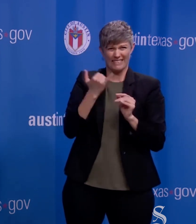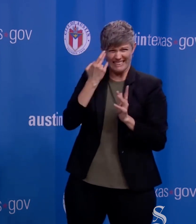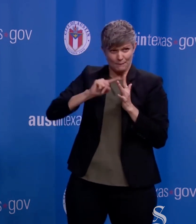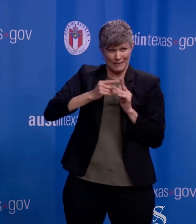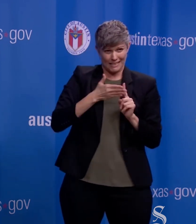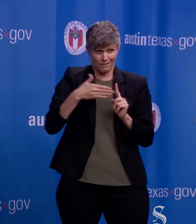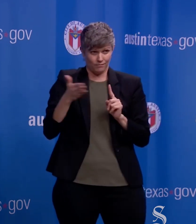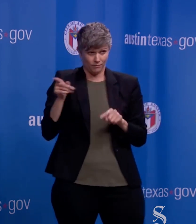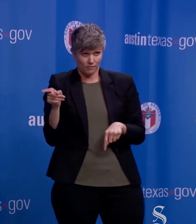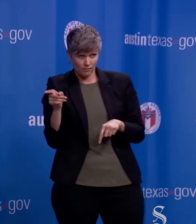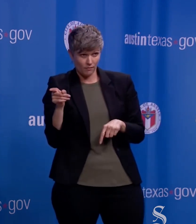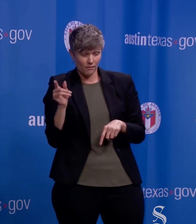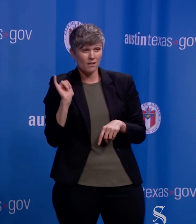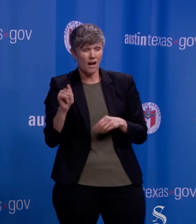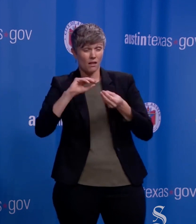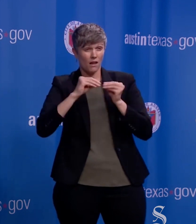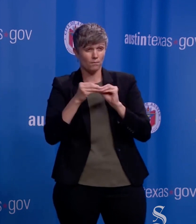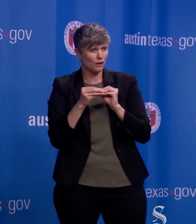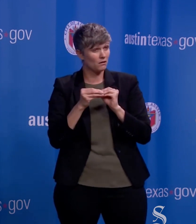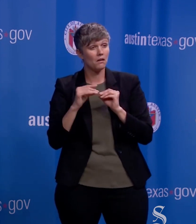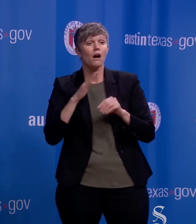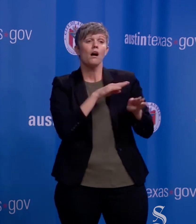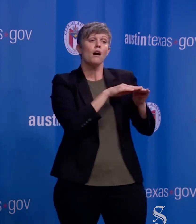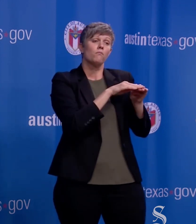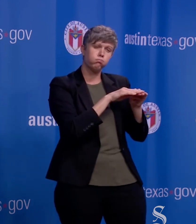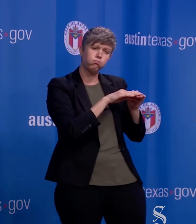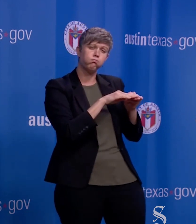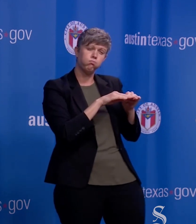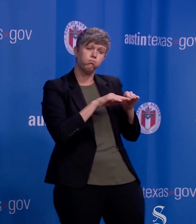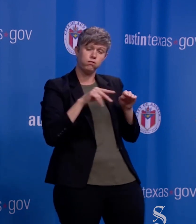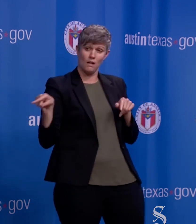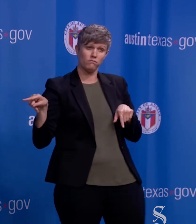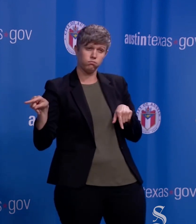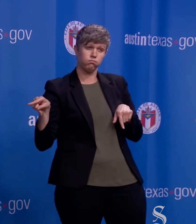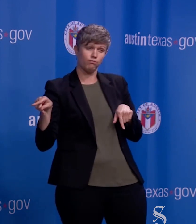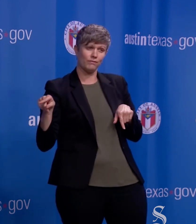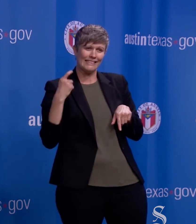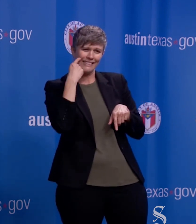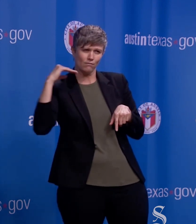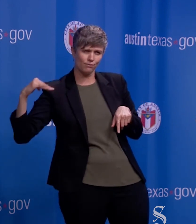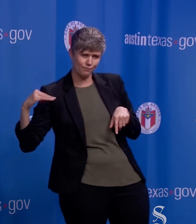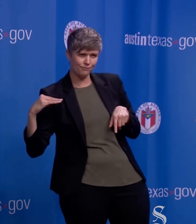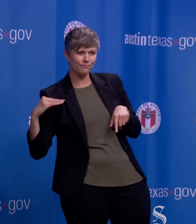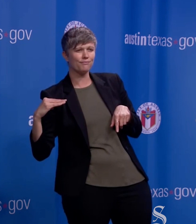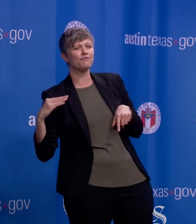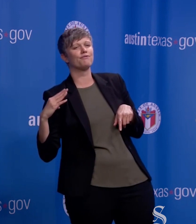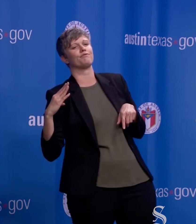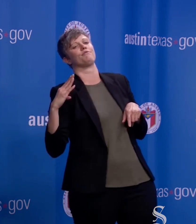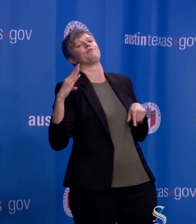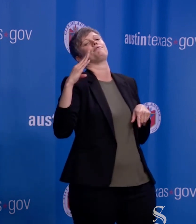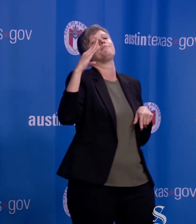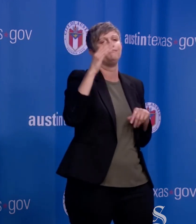the numbers were to the left of the lines that we drew, and the more recent numbers are to the right. But these